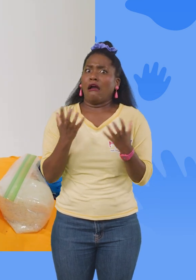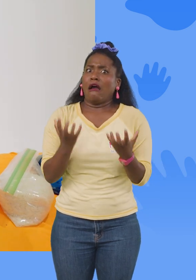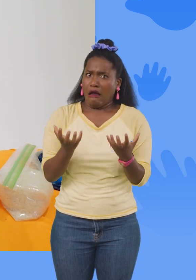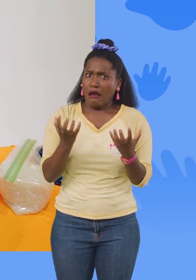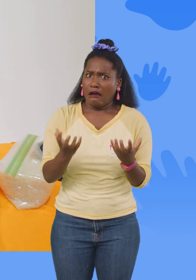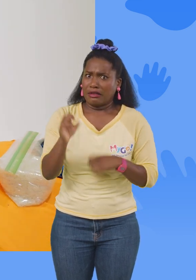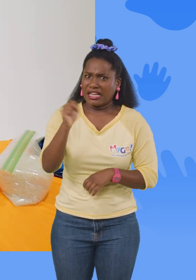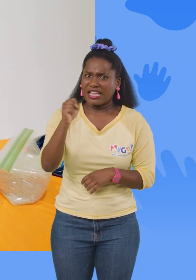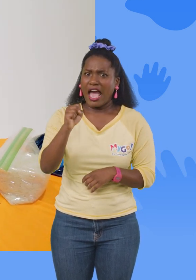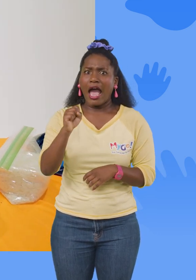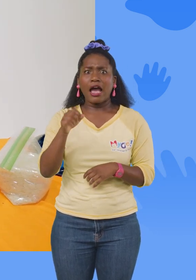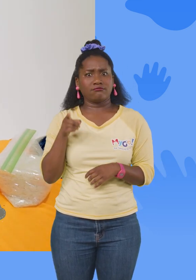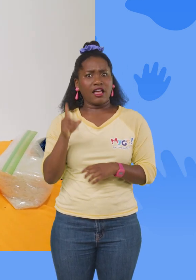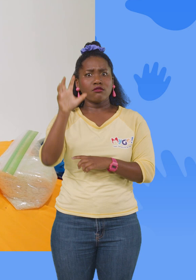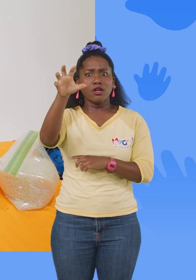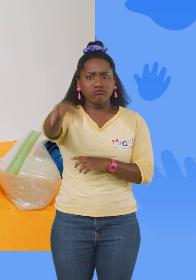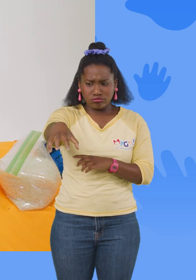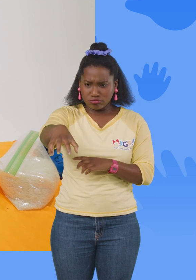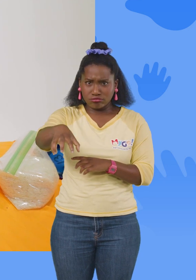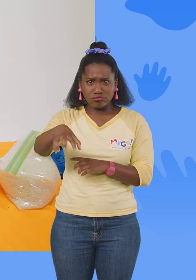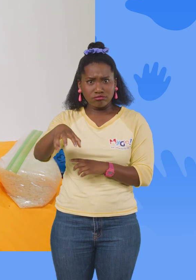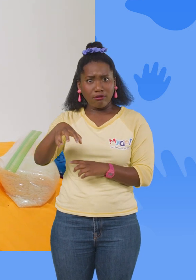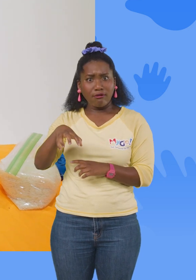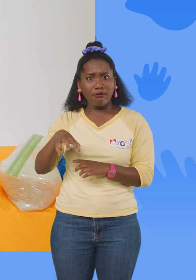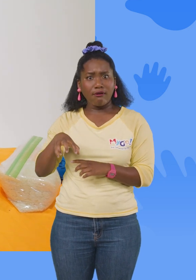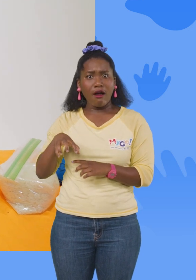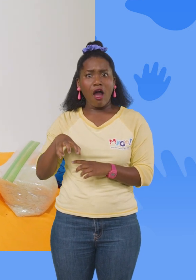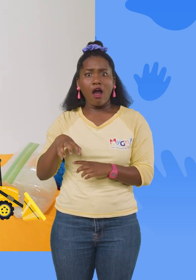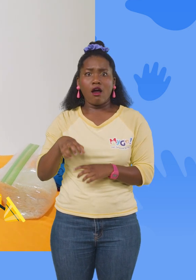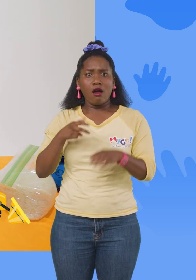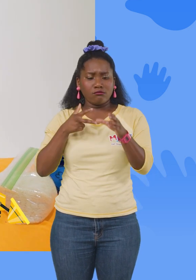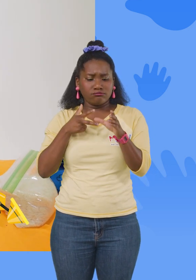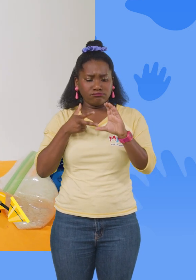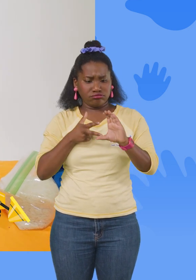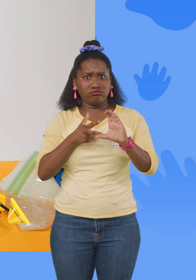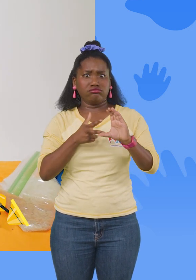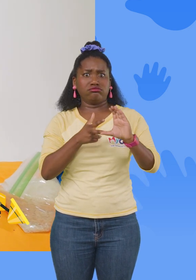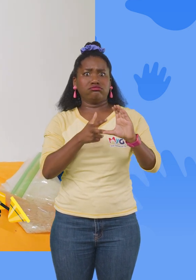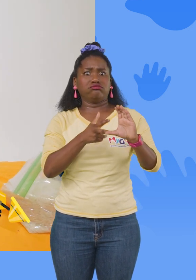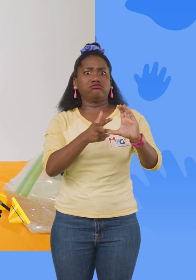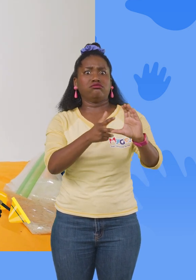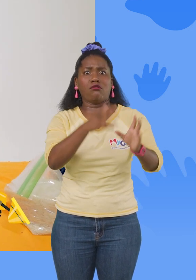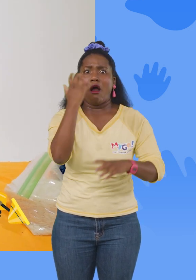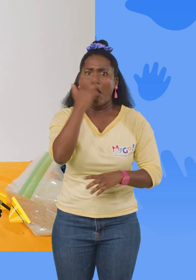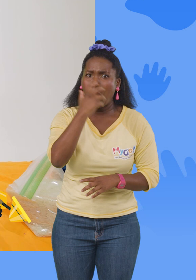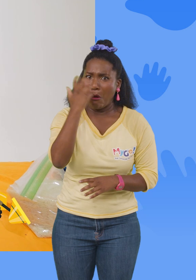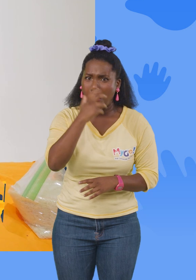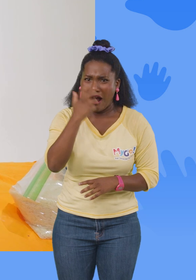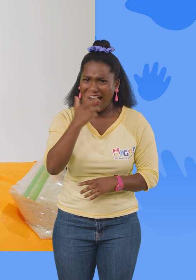Yeah, like this excavator or this front loader. Whoa. This